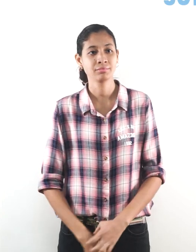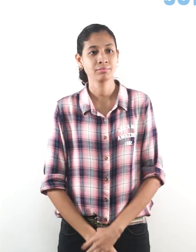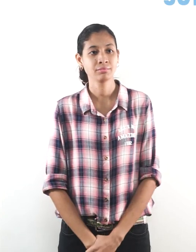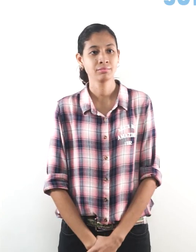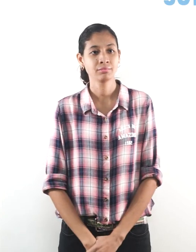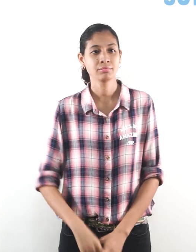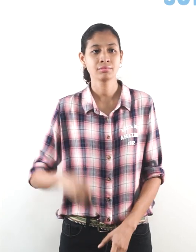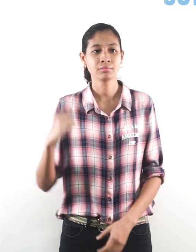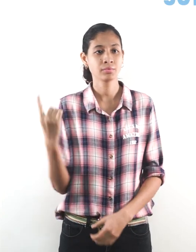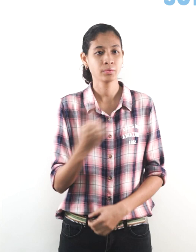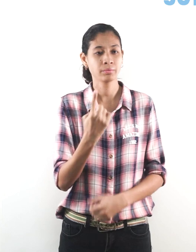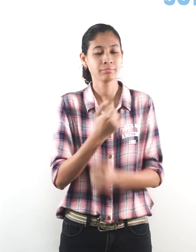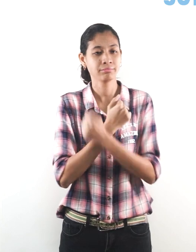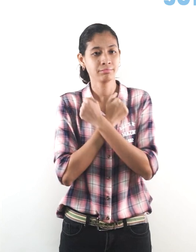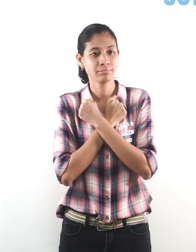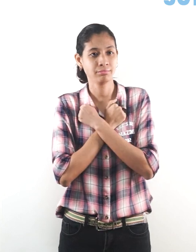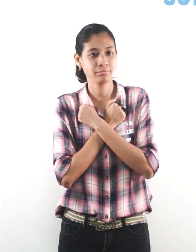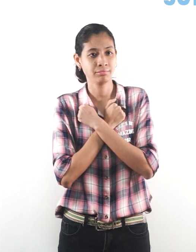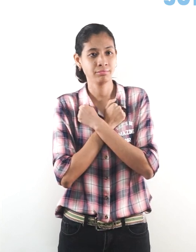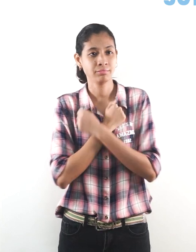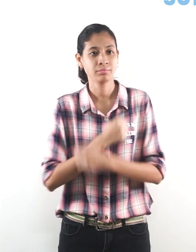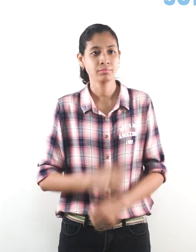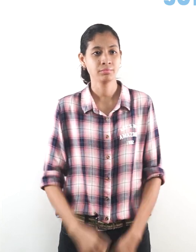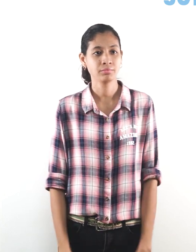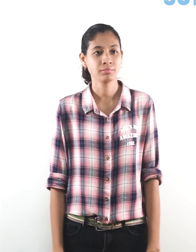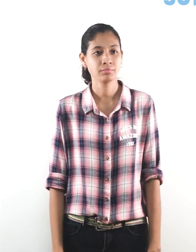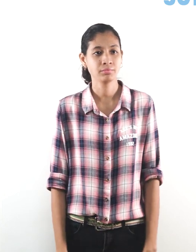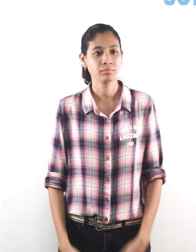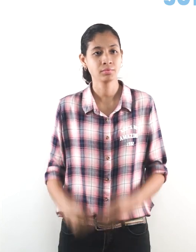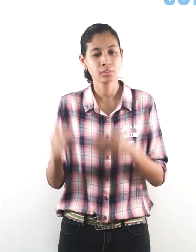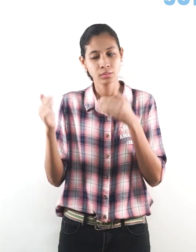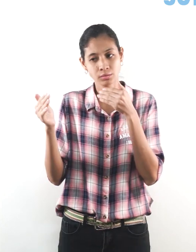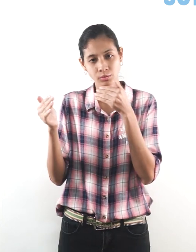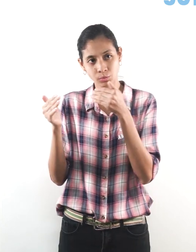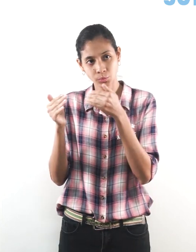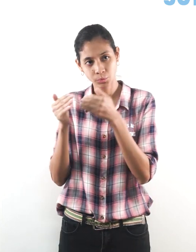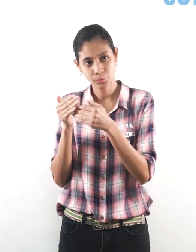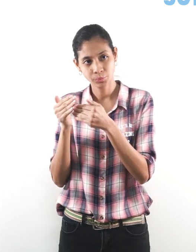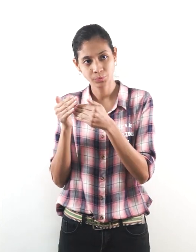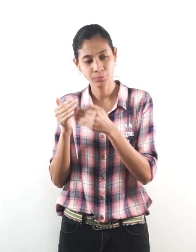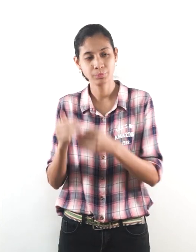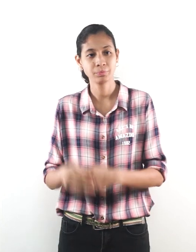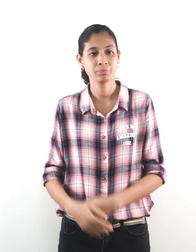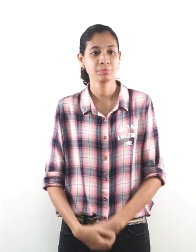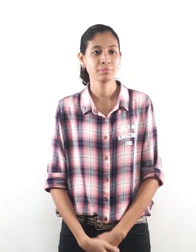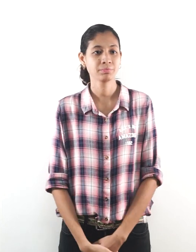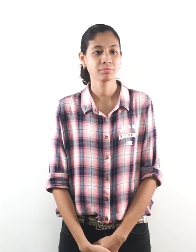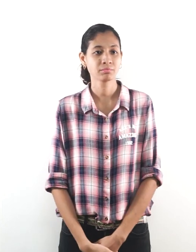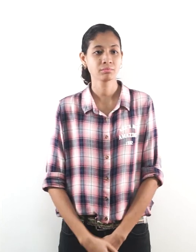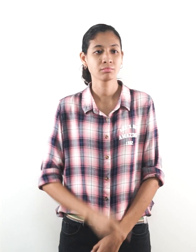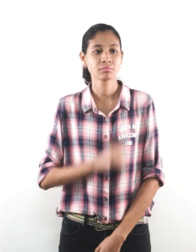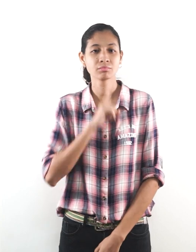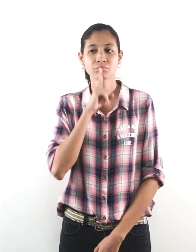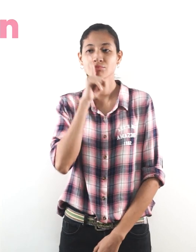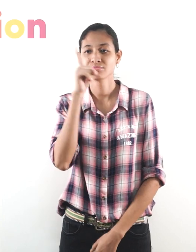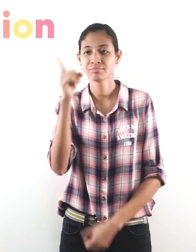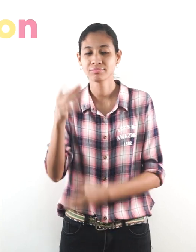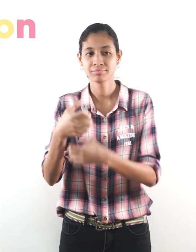Always Loving, Mostly, Surely Make,